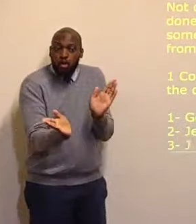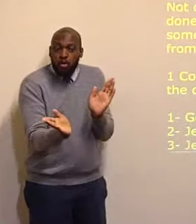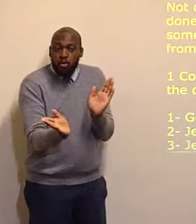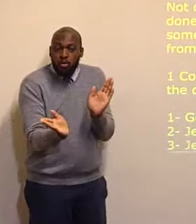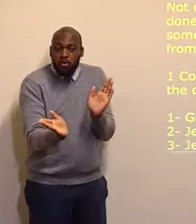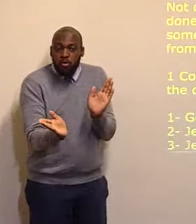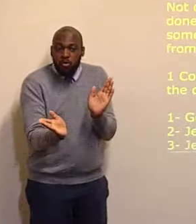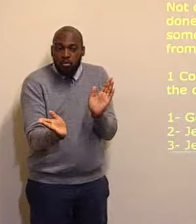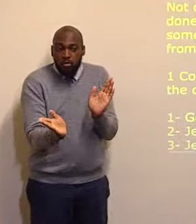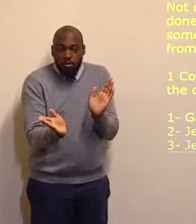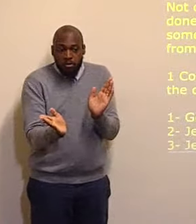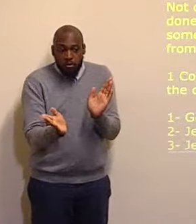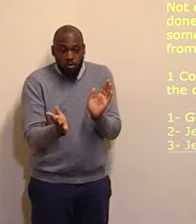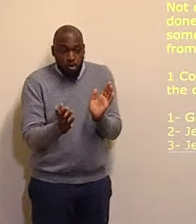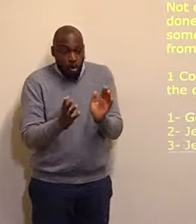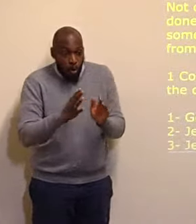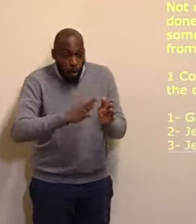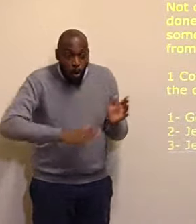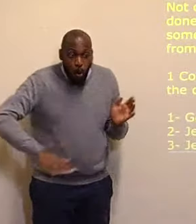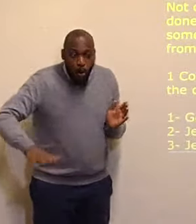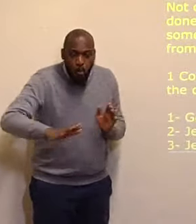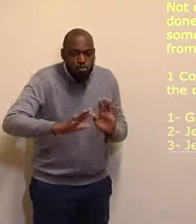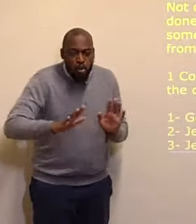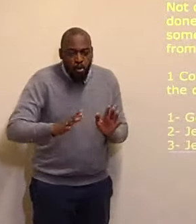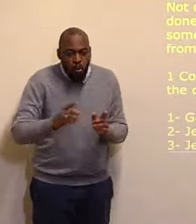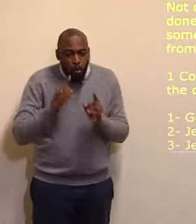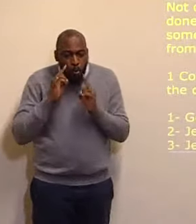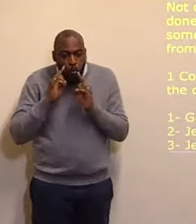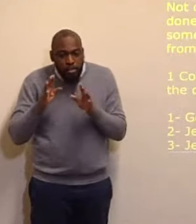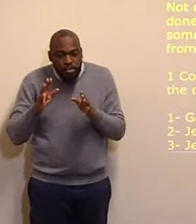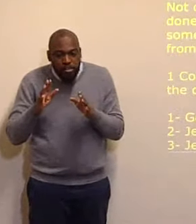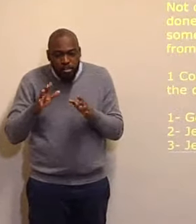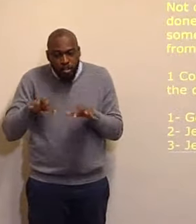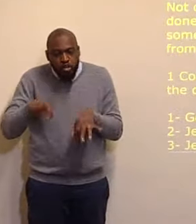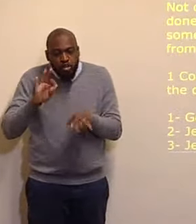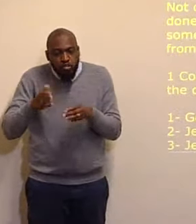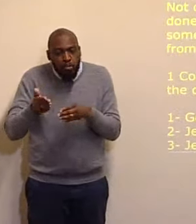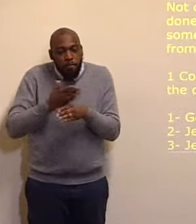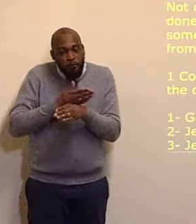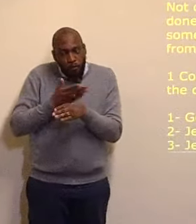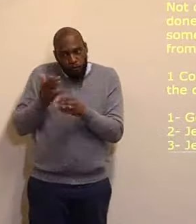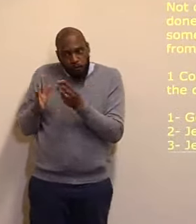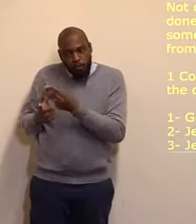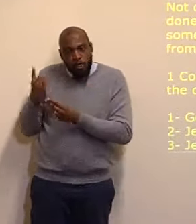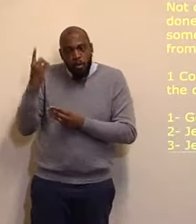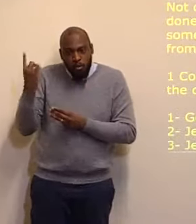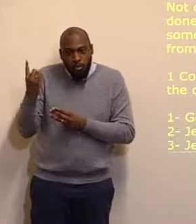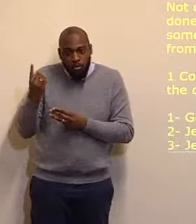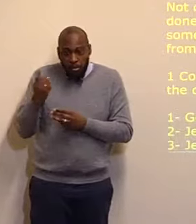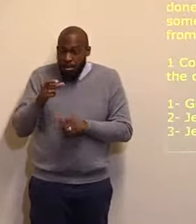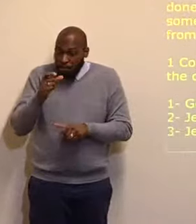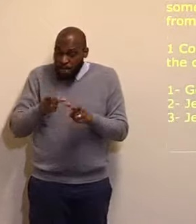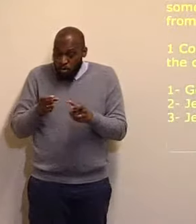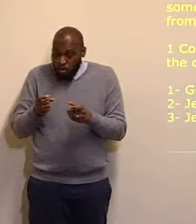witnesses, chosen before of God, even to us, who did eat, and drink with him, after he rose from the dead.